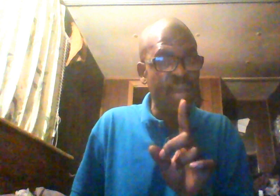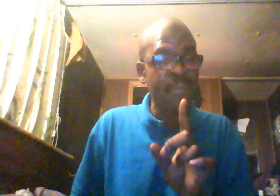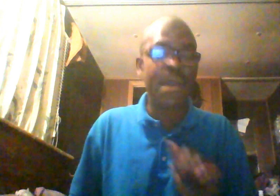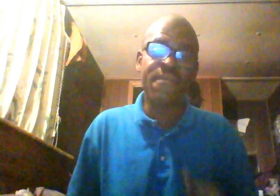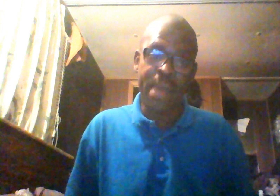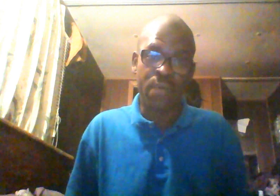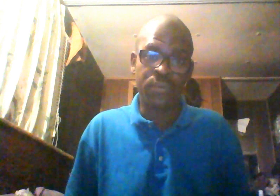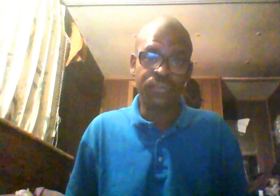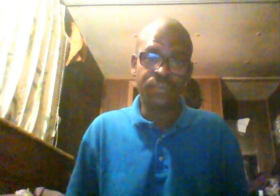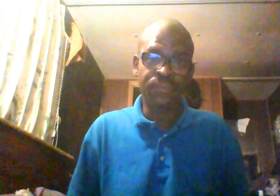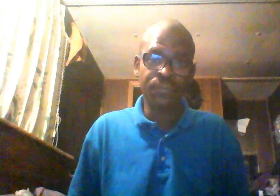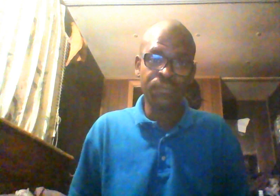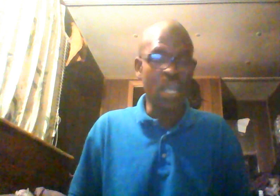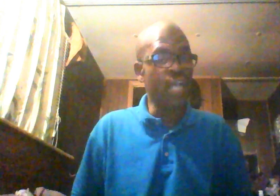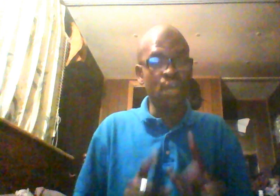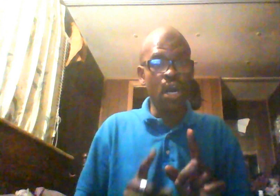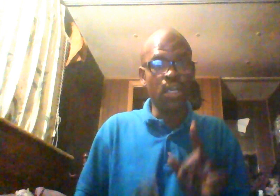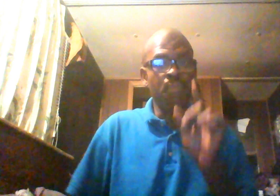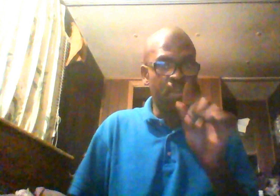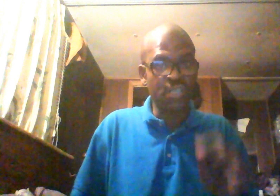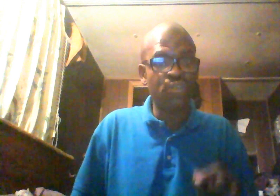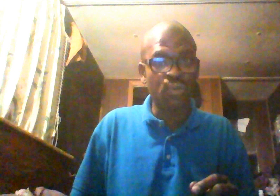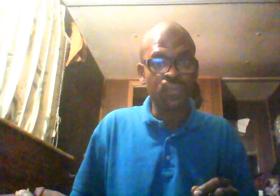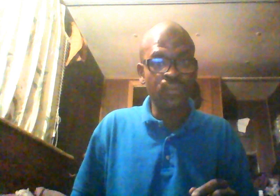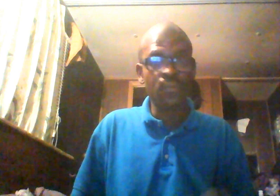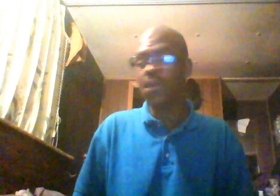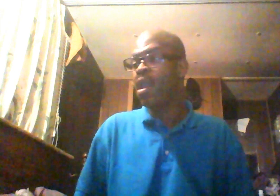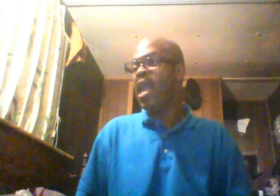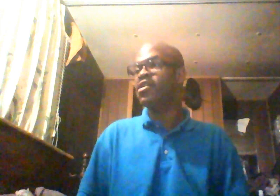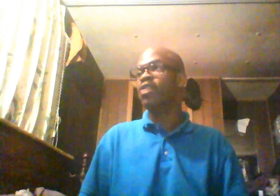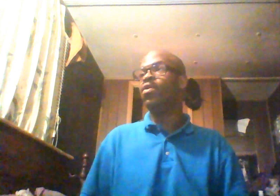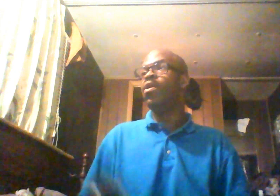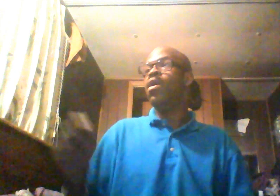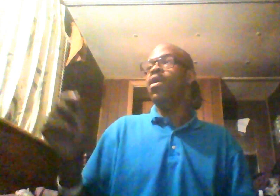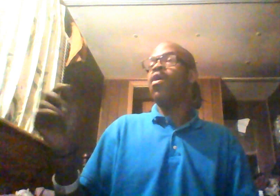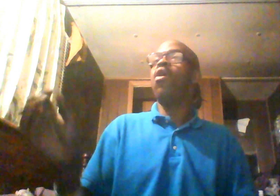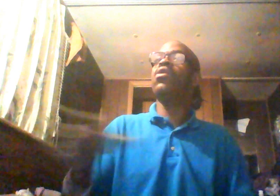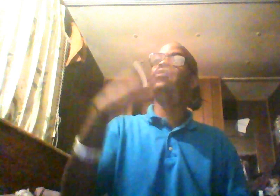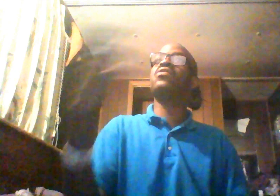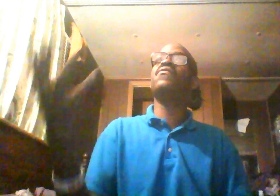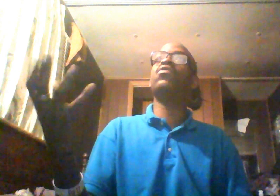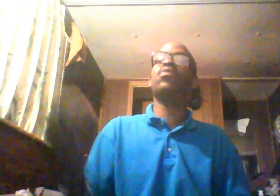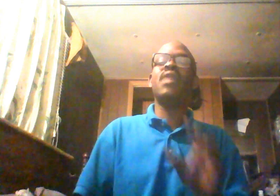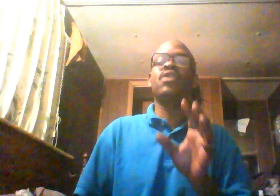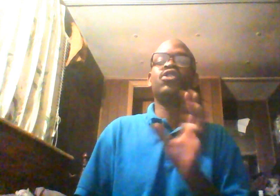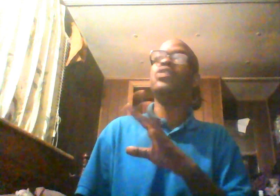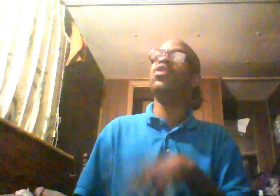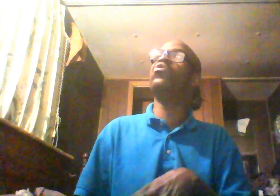black people having power. It's ugly, but it's true. And, so, all of this stuff is going on now. She knows.